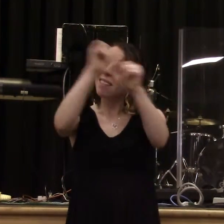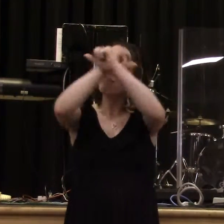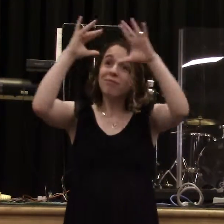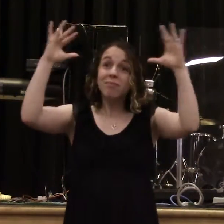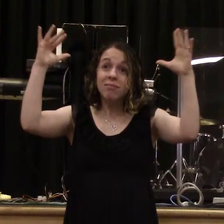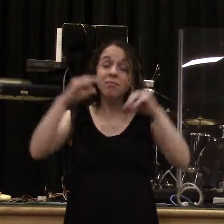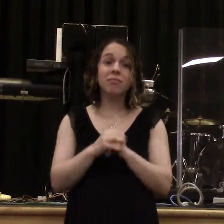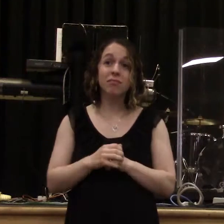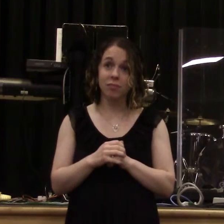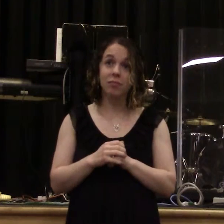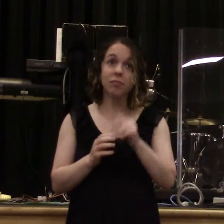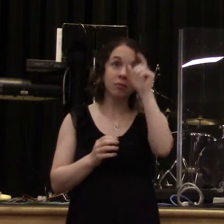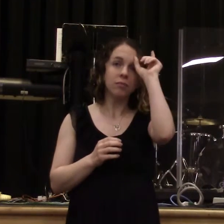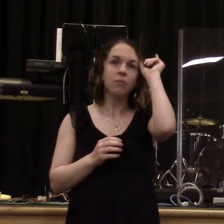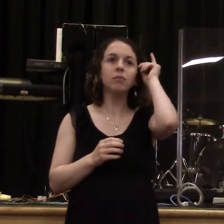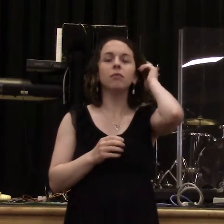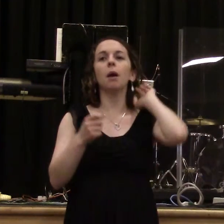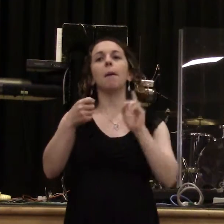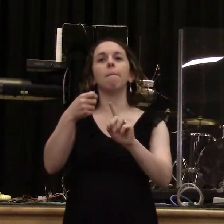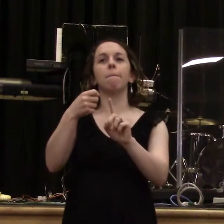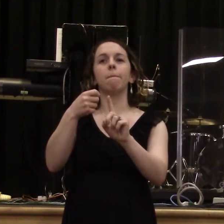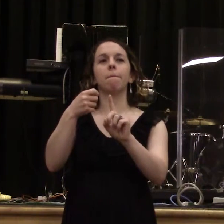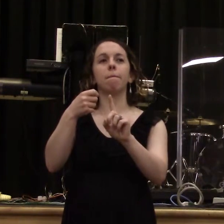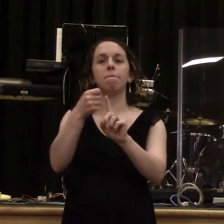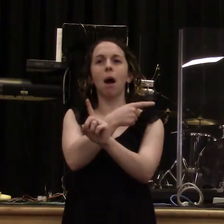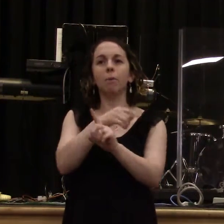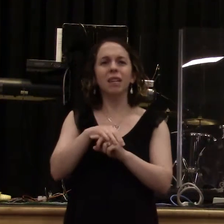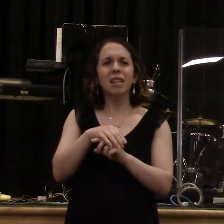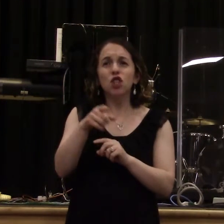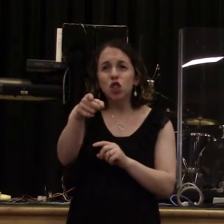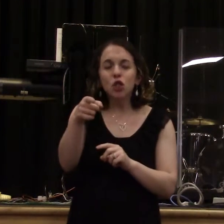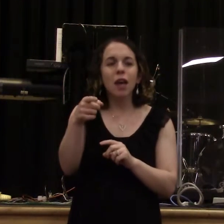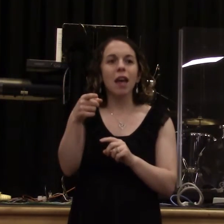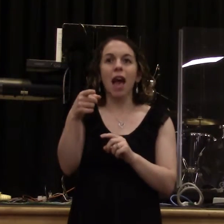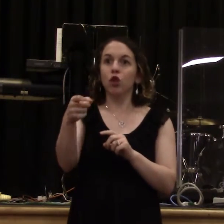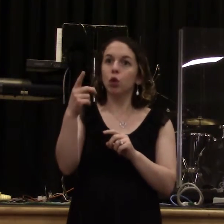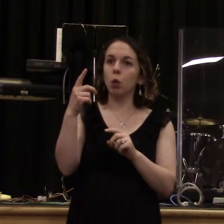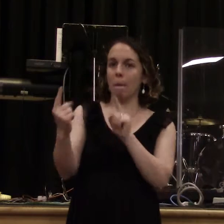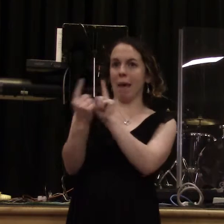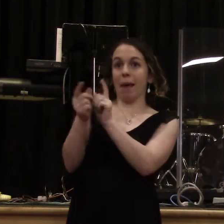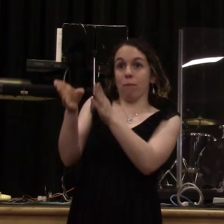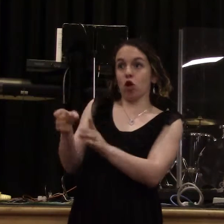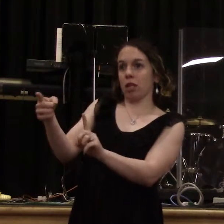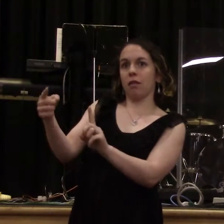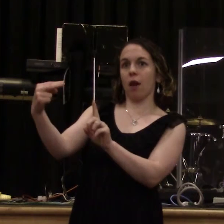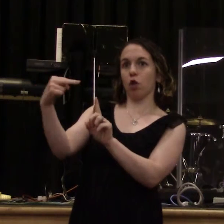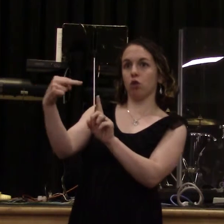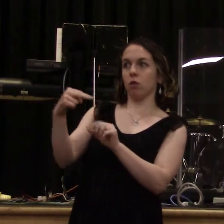at you, Carrie? And when they looked at you, you like, ooh, you just felt like, they know everything about me. Jesus is looking at you. And